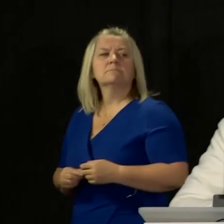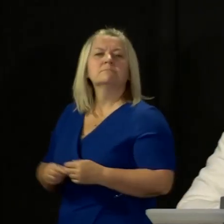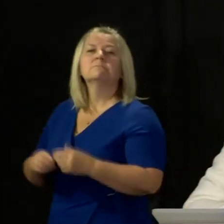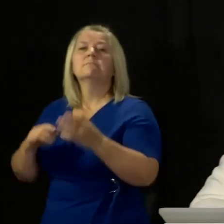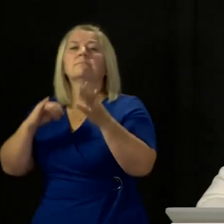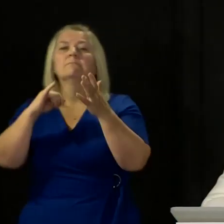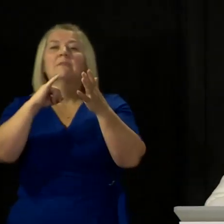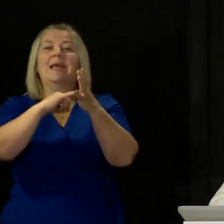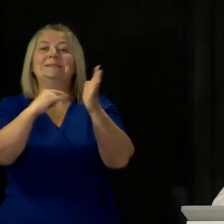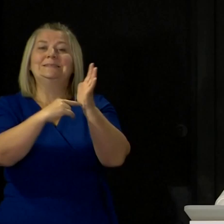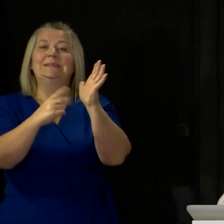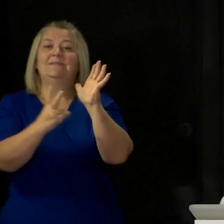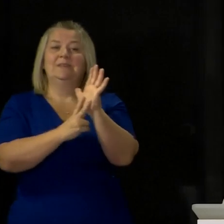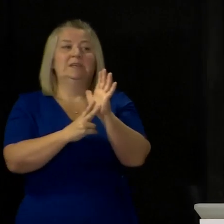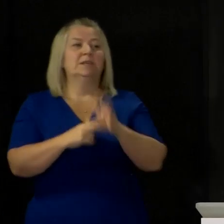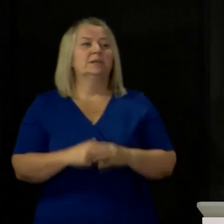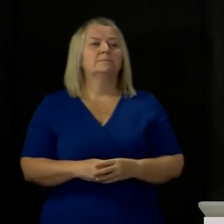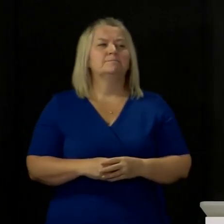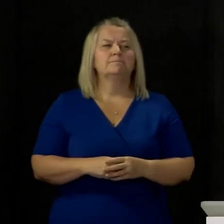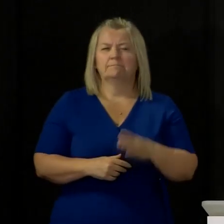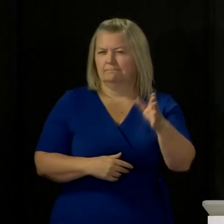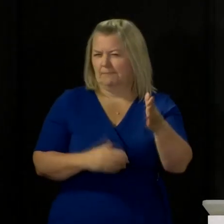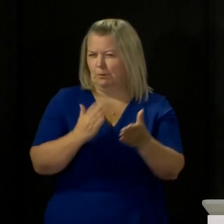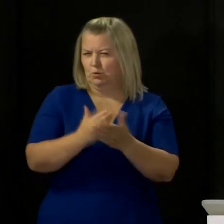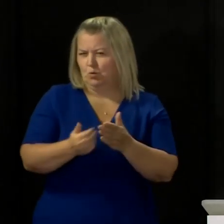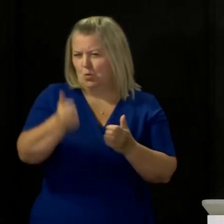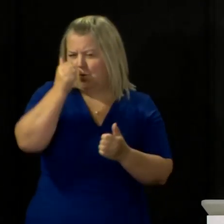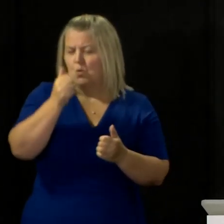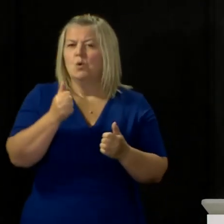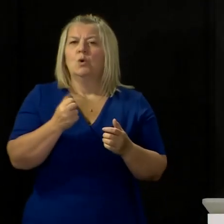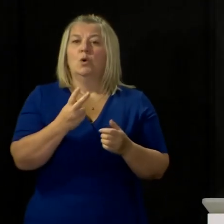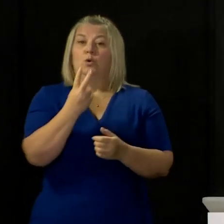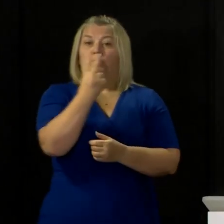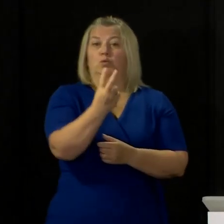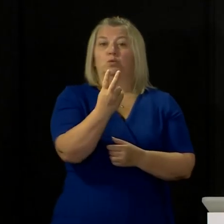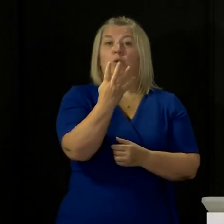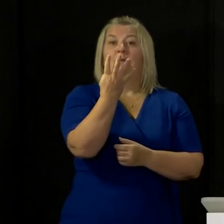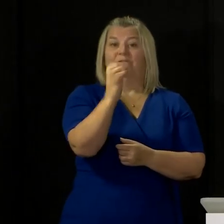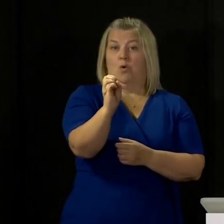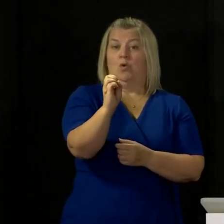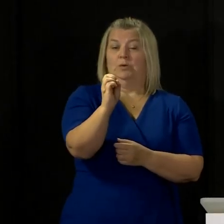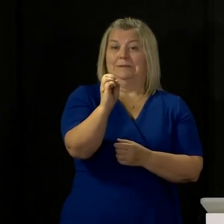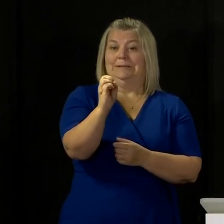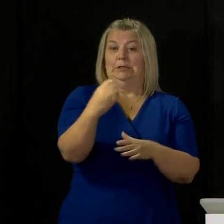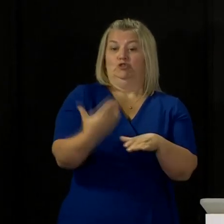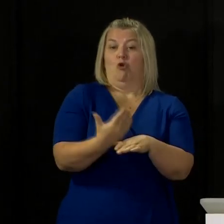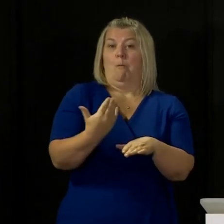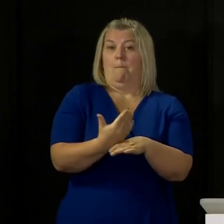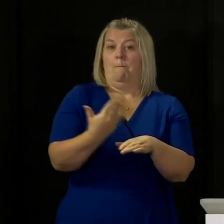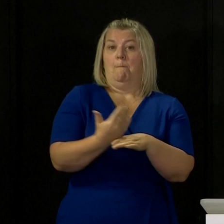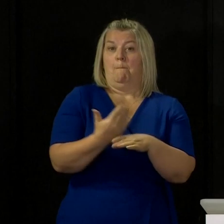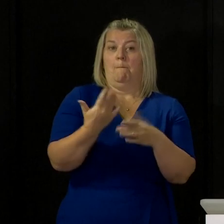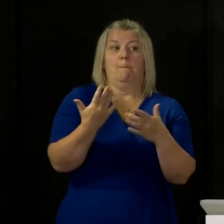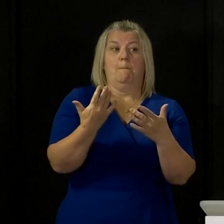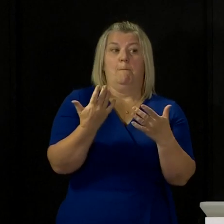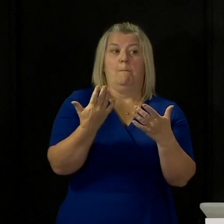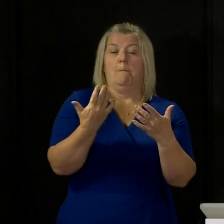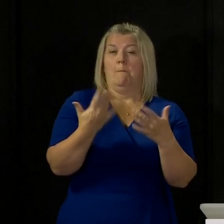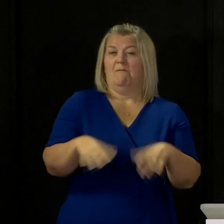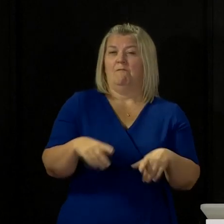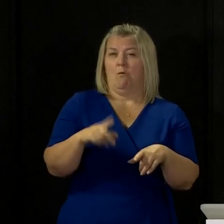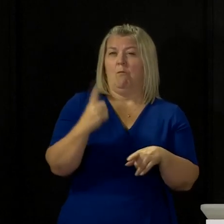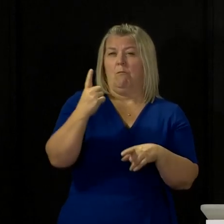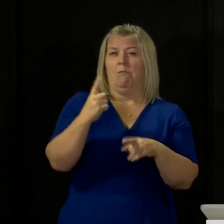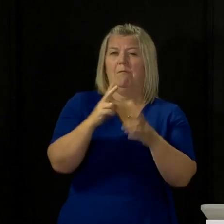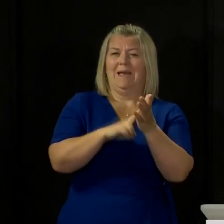Good afternoon. First Minister, you'll be aware of the some 240 jobs that are at risk from the Creep Hydro Group at the